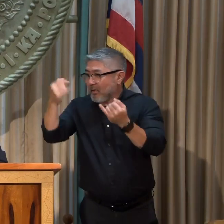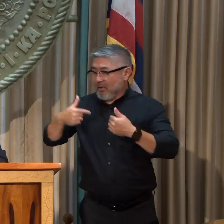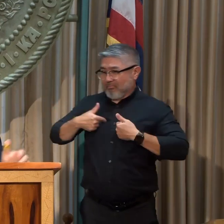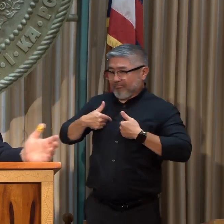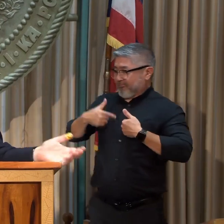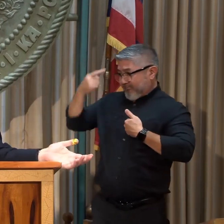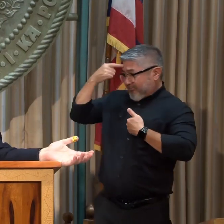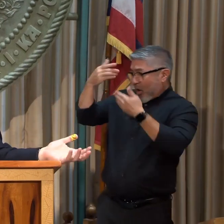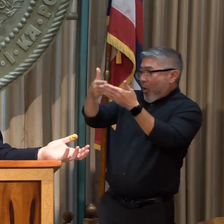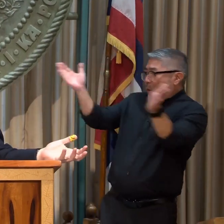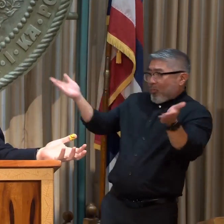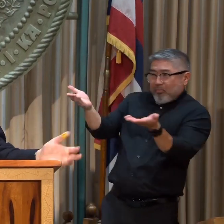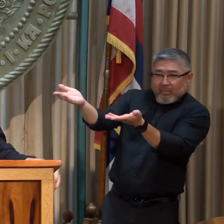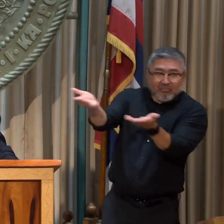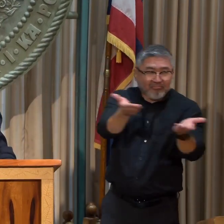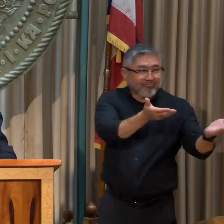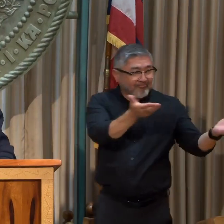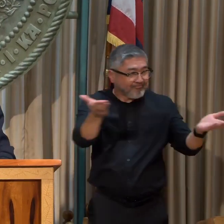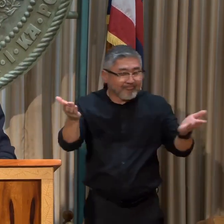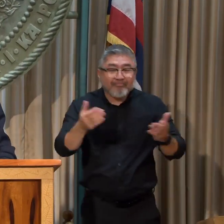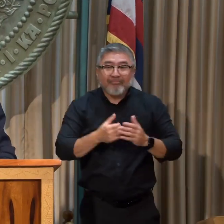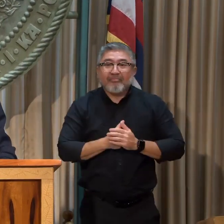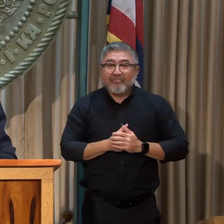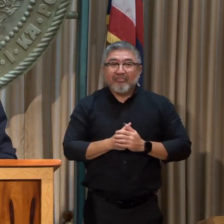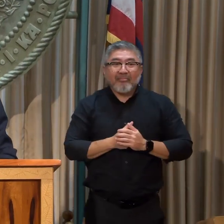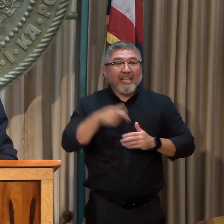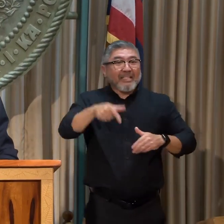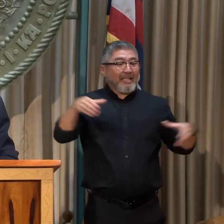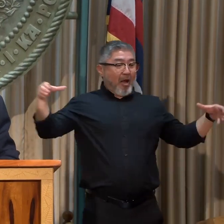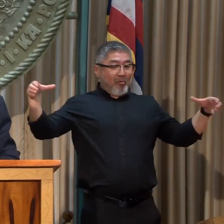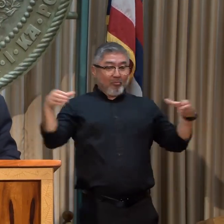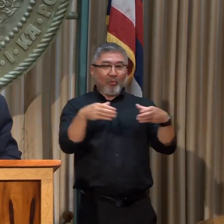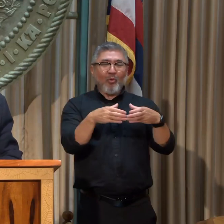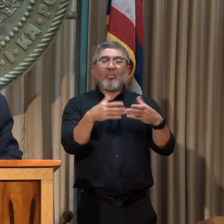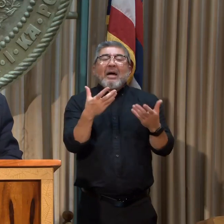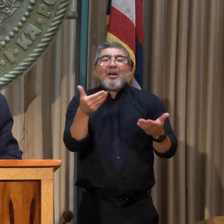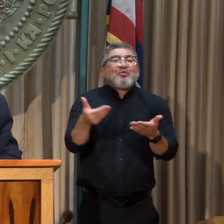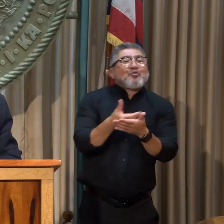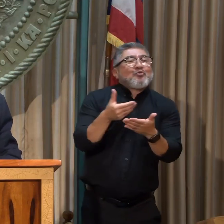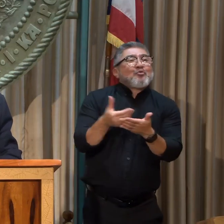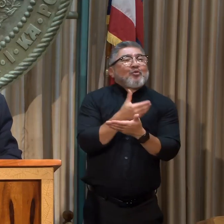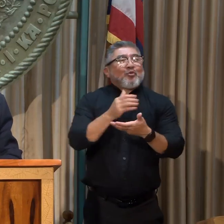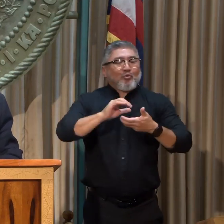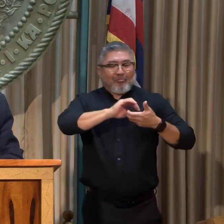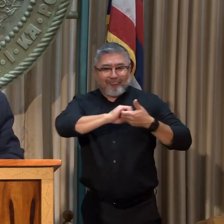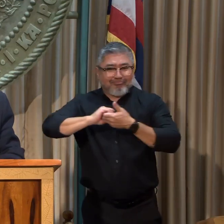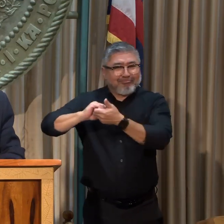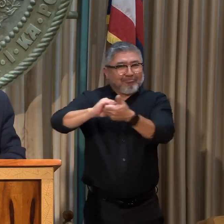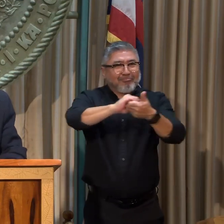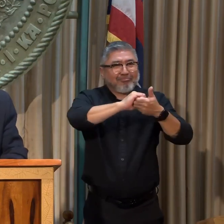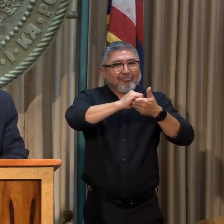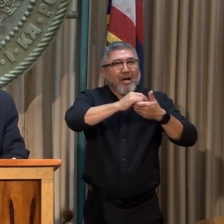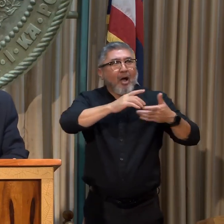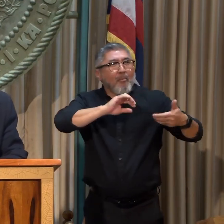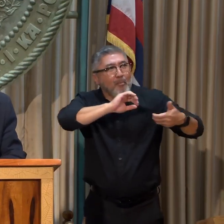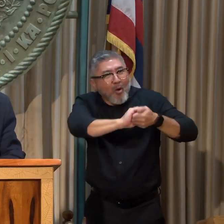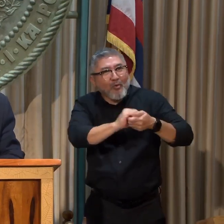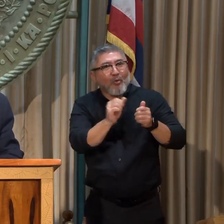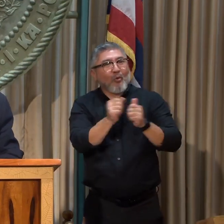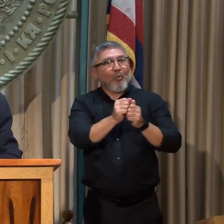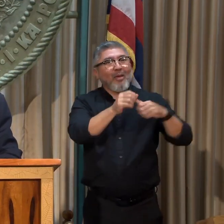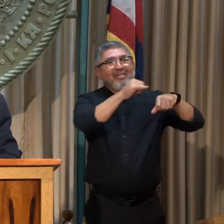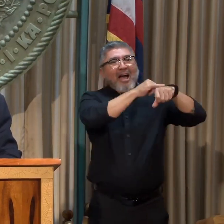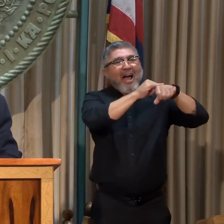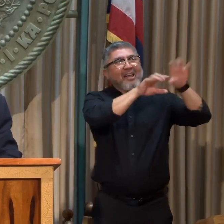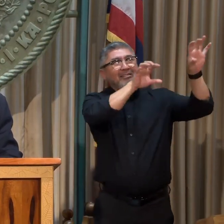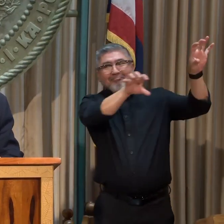is that it forms kind of a, I guess, a new alliance on travel between the islands. We also have to acknowledge that there